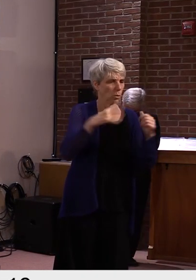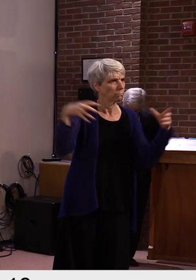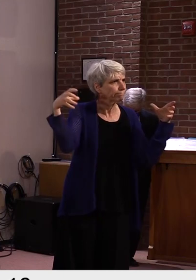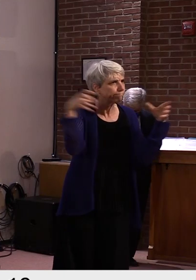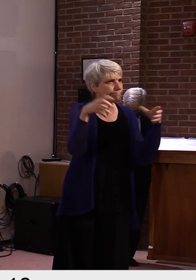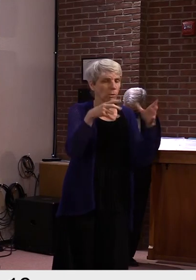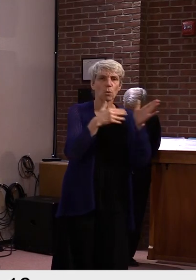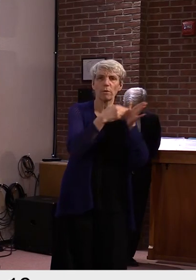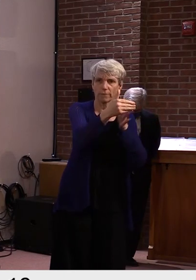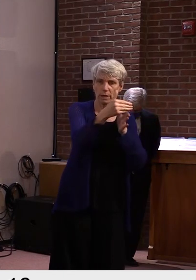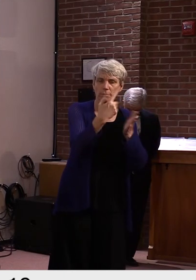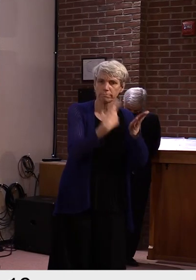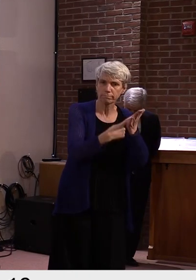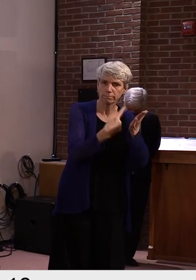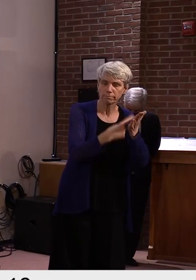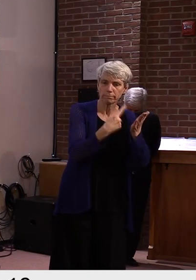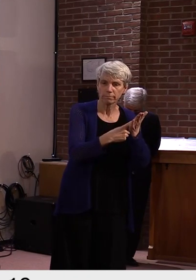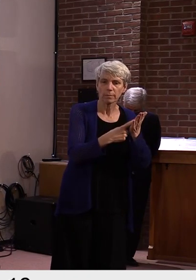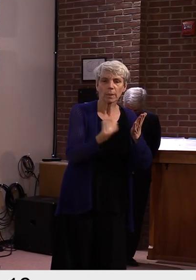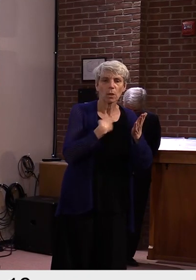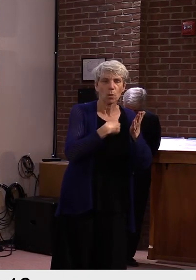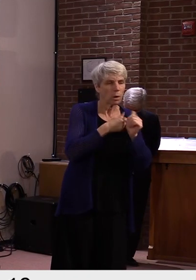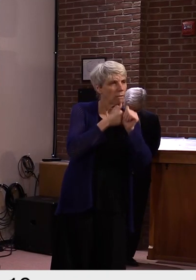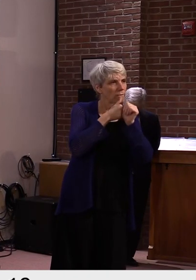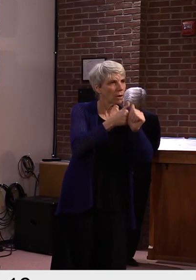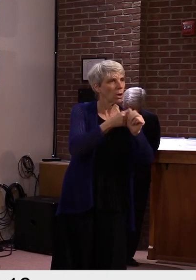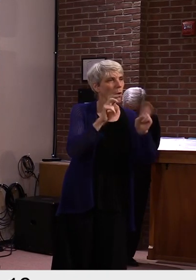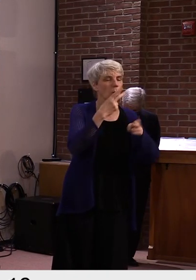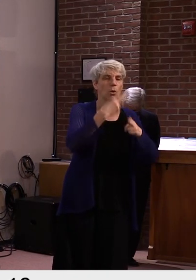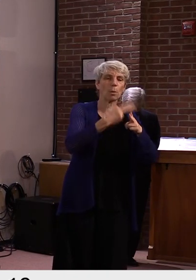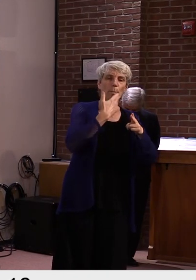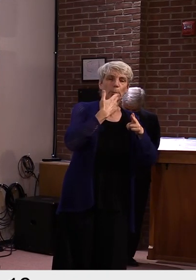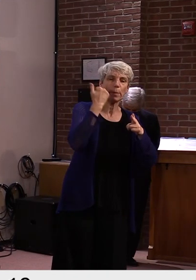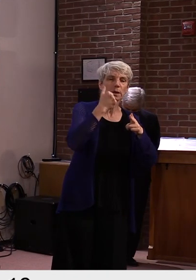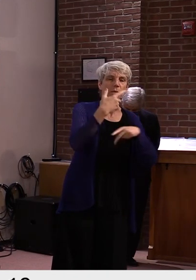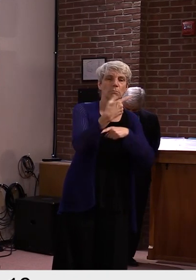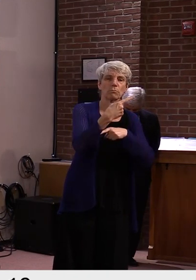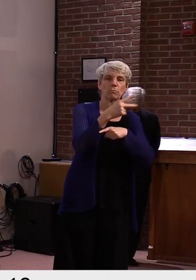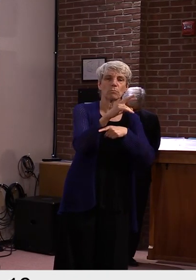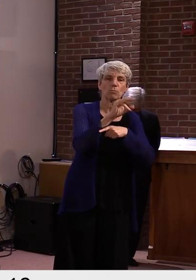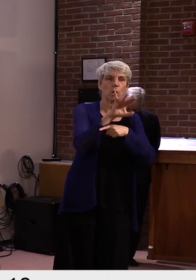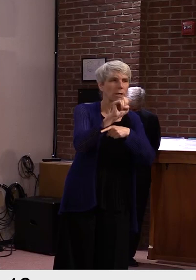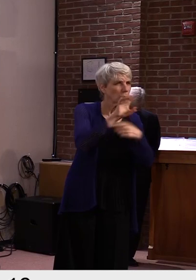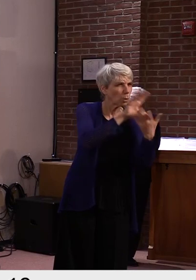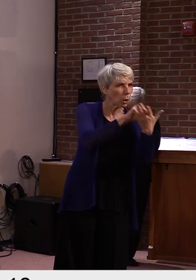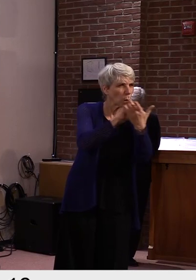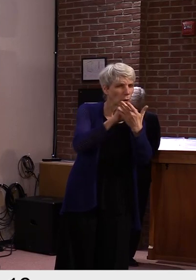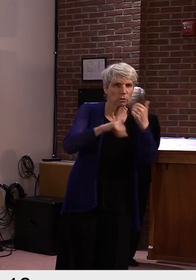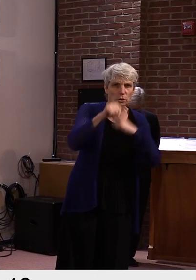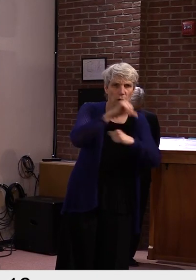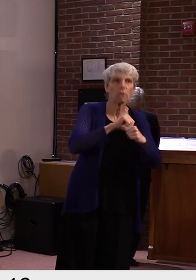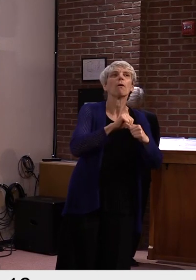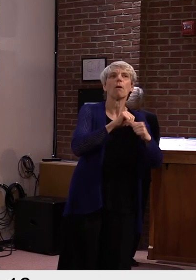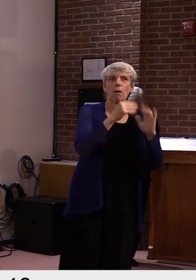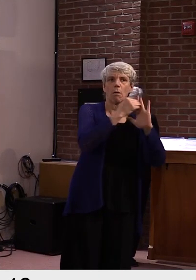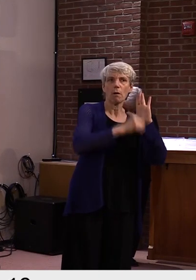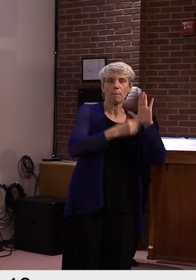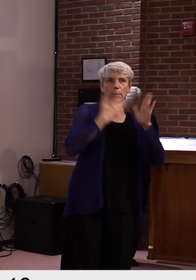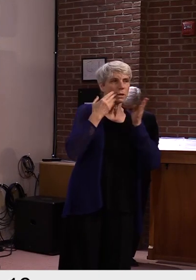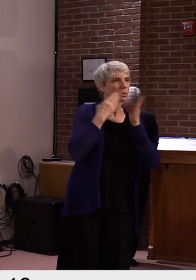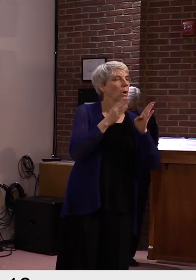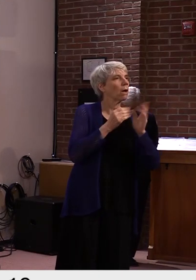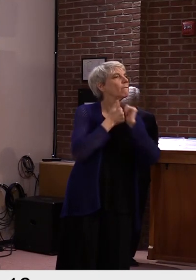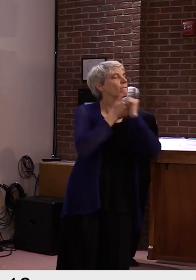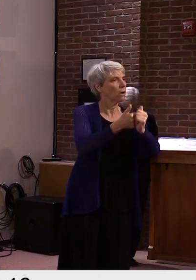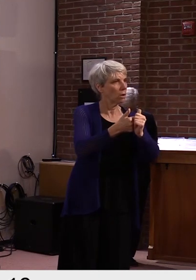use a lot of best practices that are emerging and collated through a national organization called